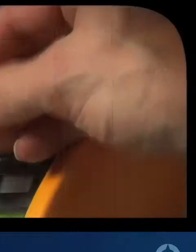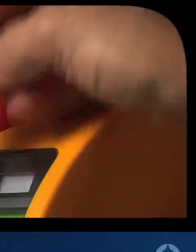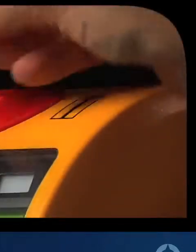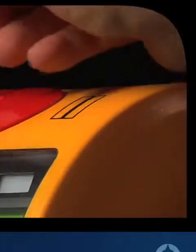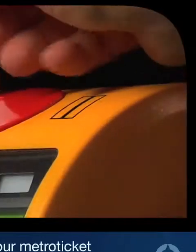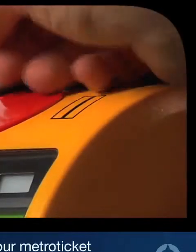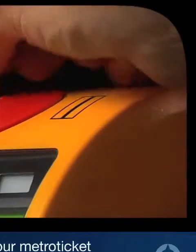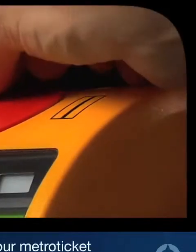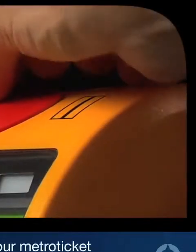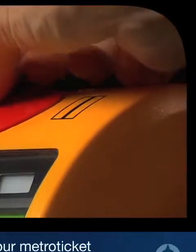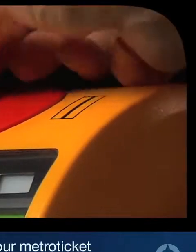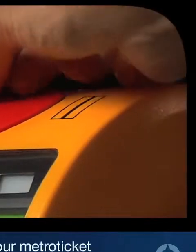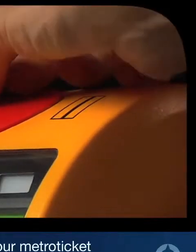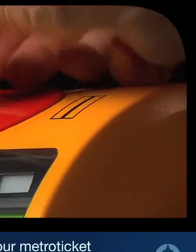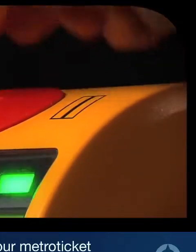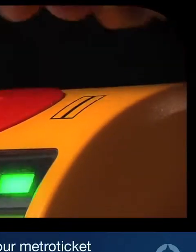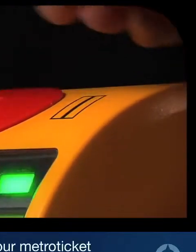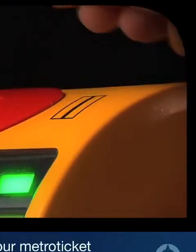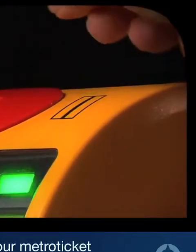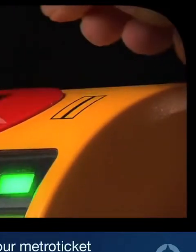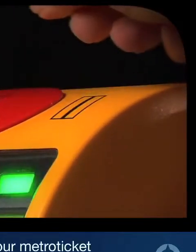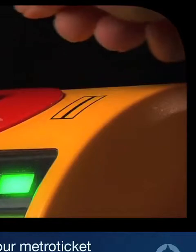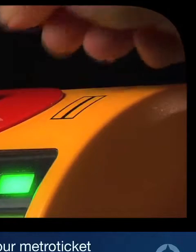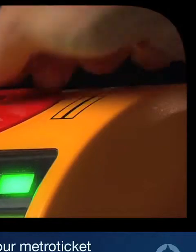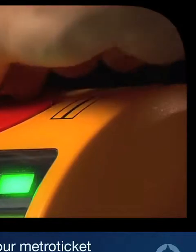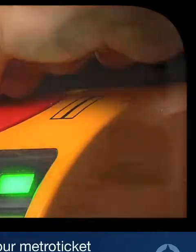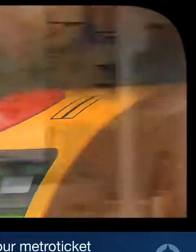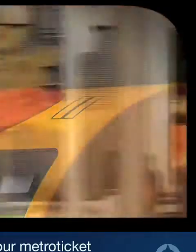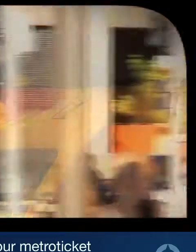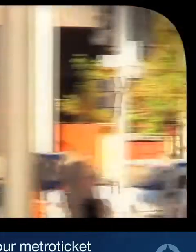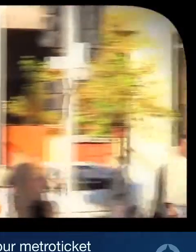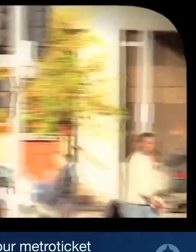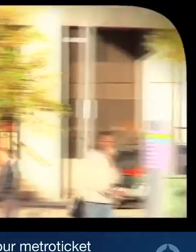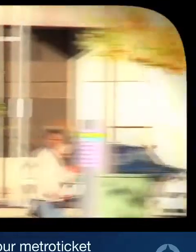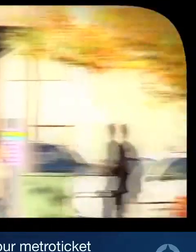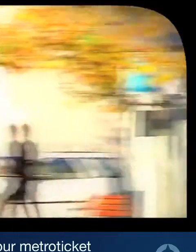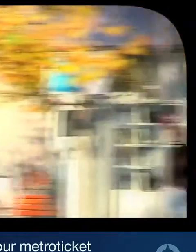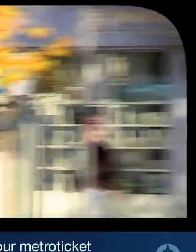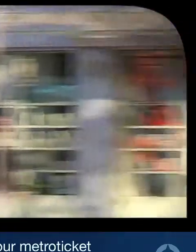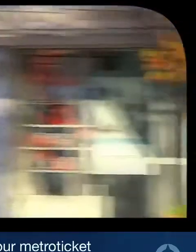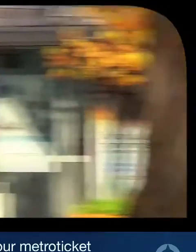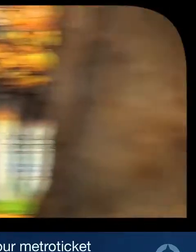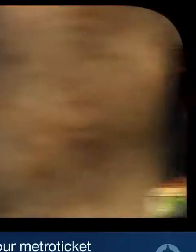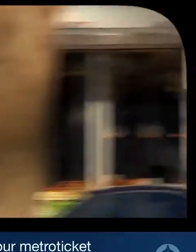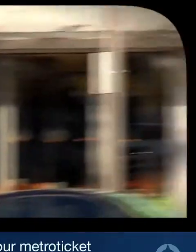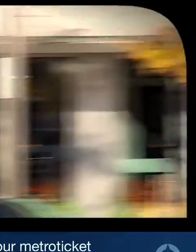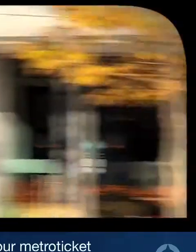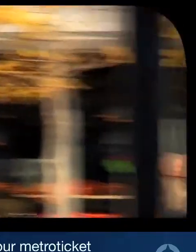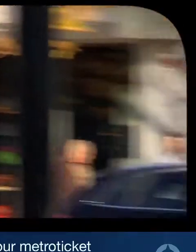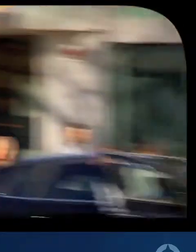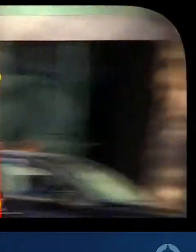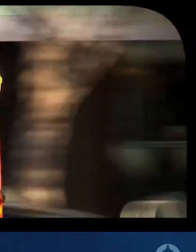remember you will need to validate your metro ticket each time you board a bus tram or train